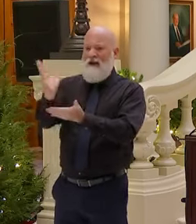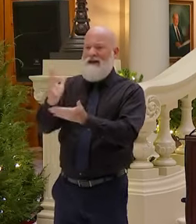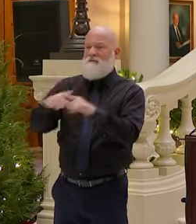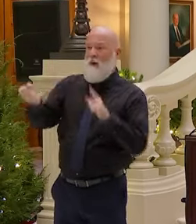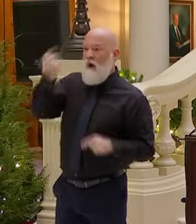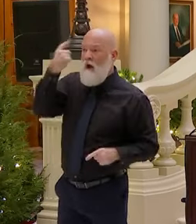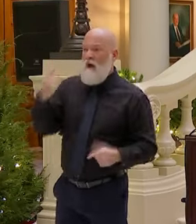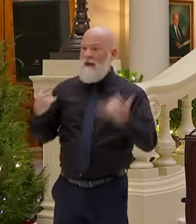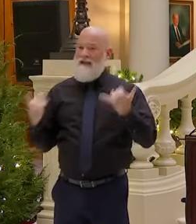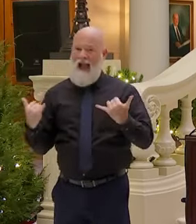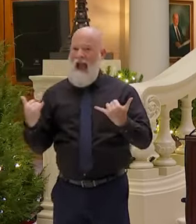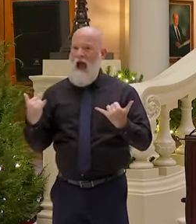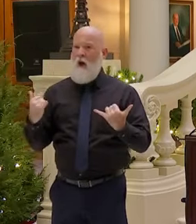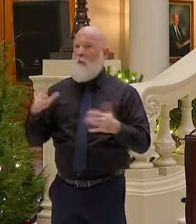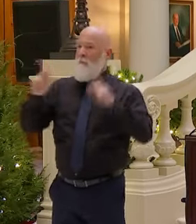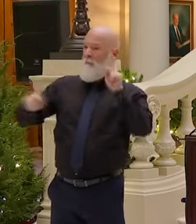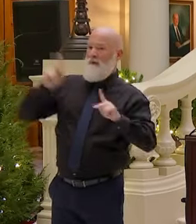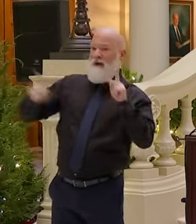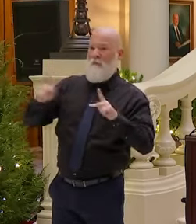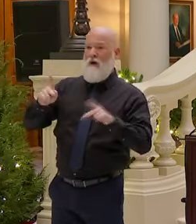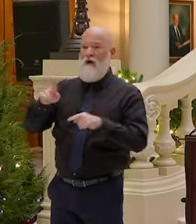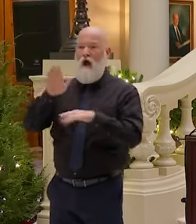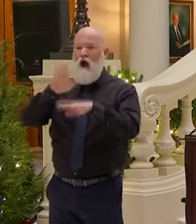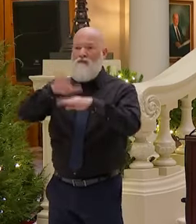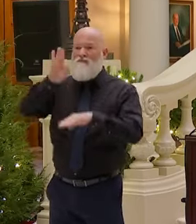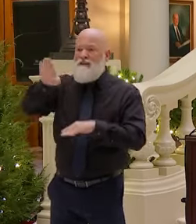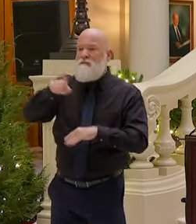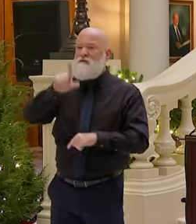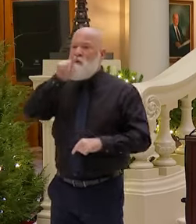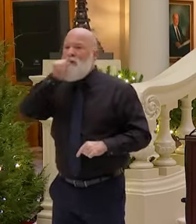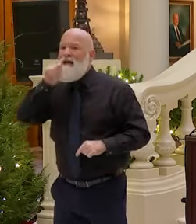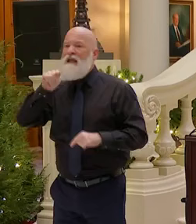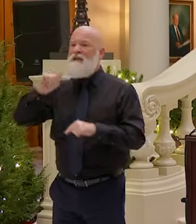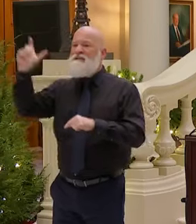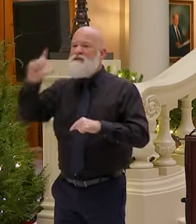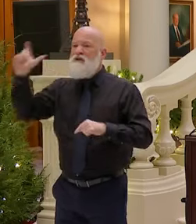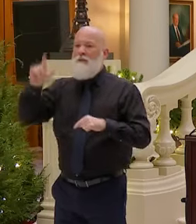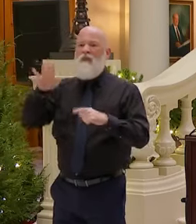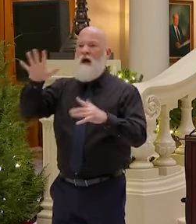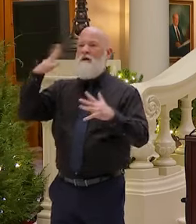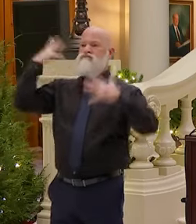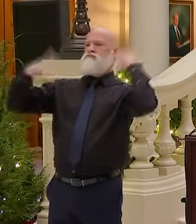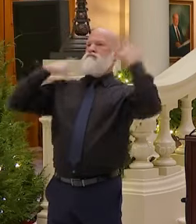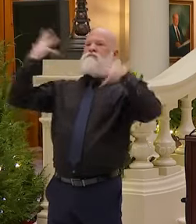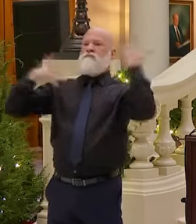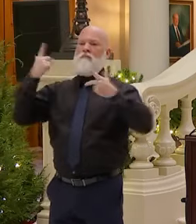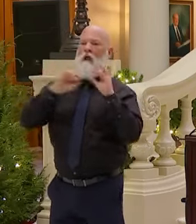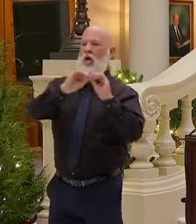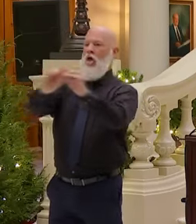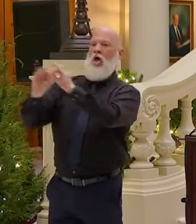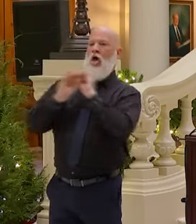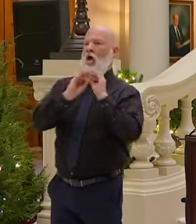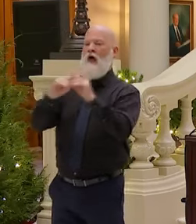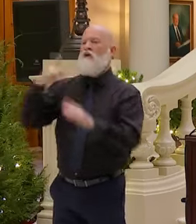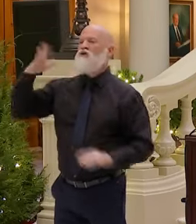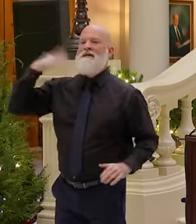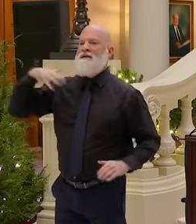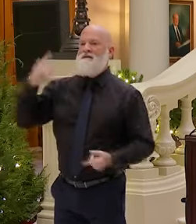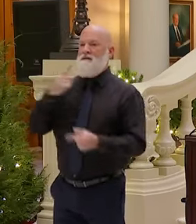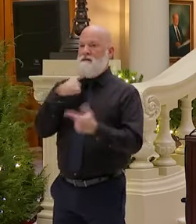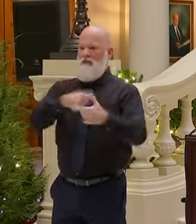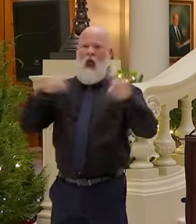in the social media world, we see what happens. There are some nut balls out there who are going to take this and say, the president told me to do this. Essentially,